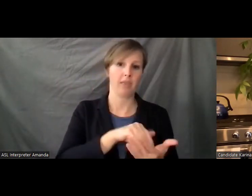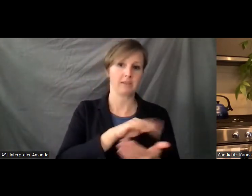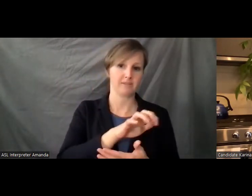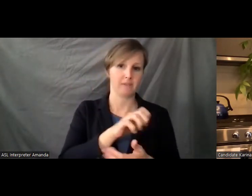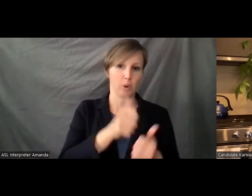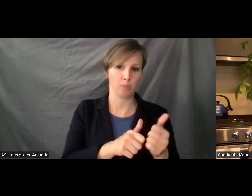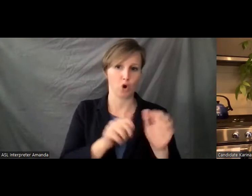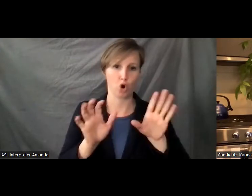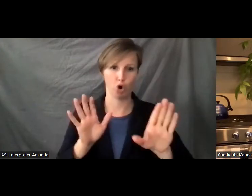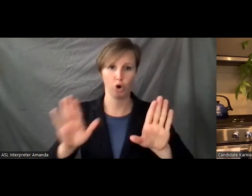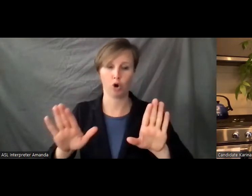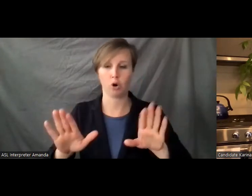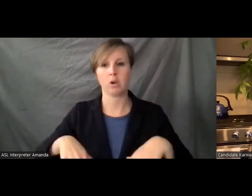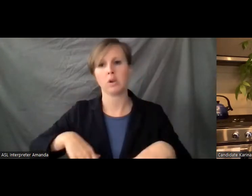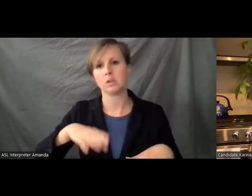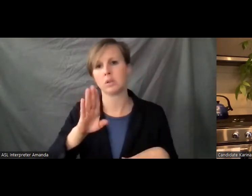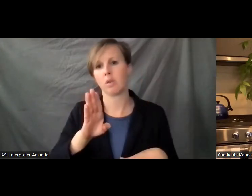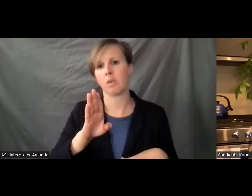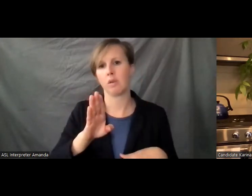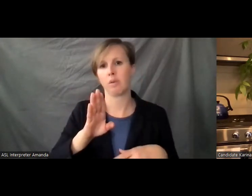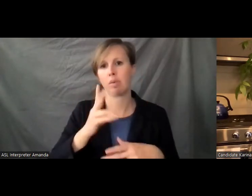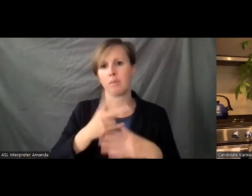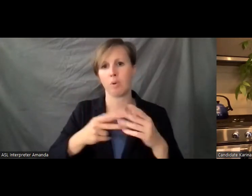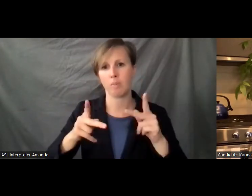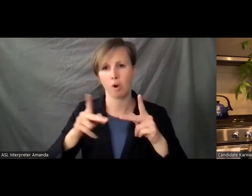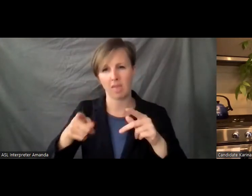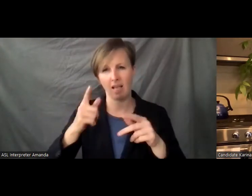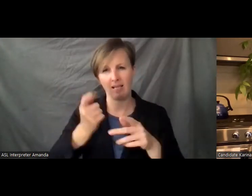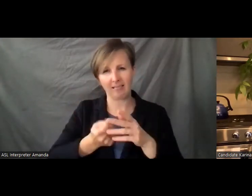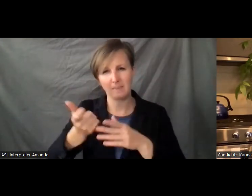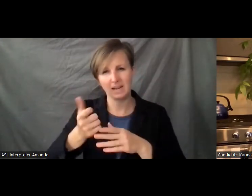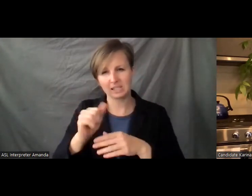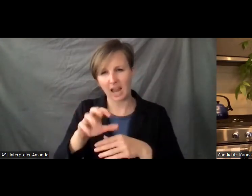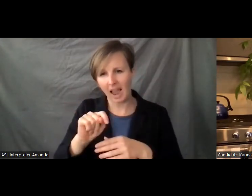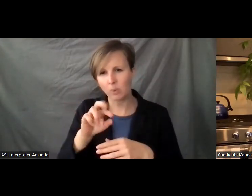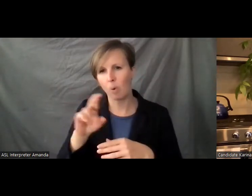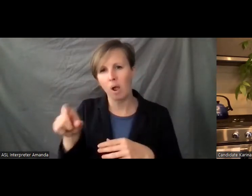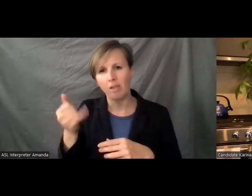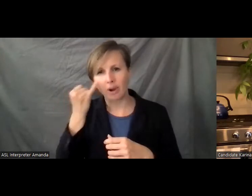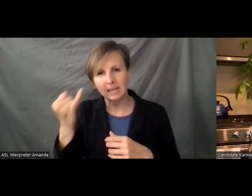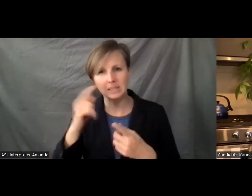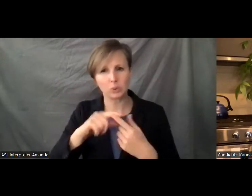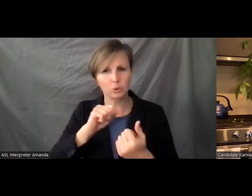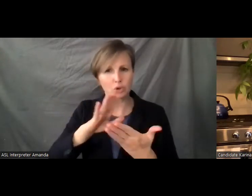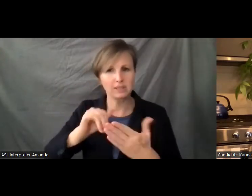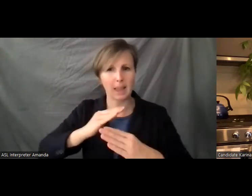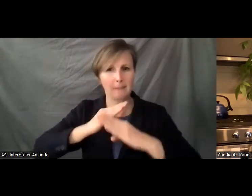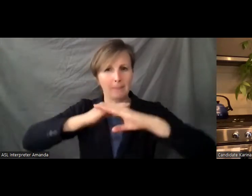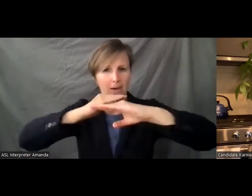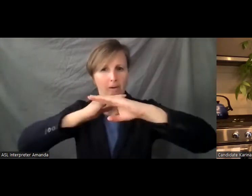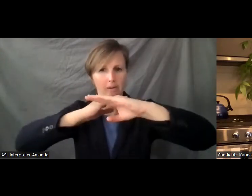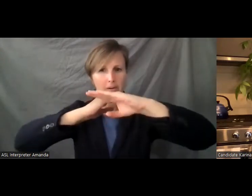for the bipartisan SSI Savings Penalty Elimination Act or any other ideas you have to address this barrier to preventing